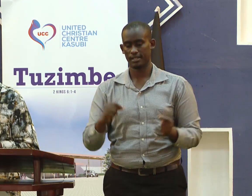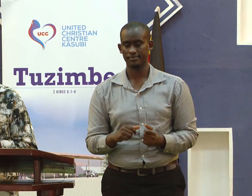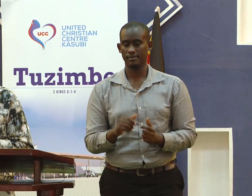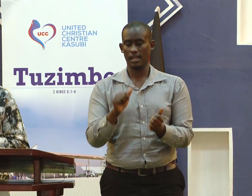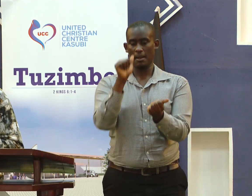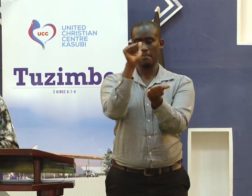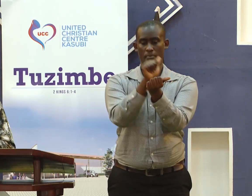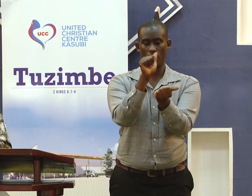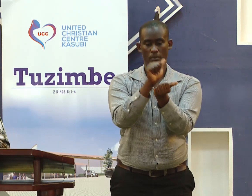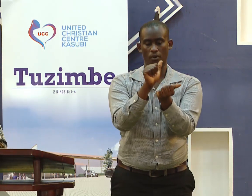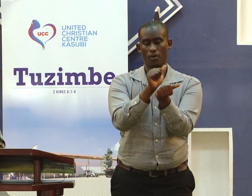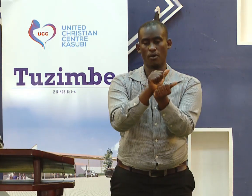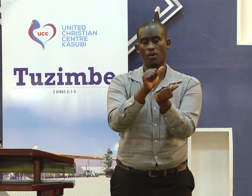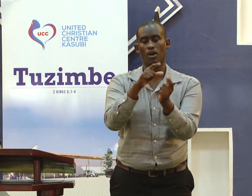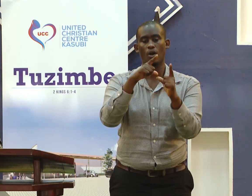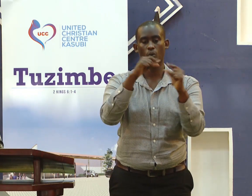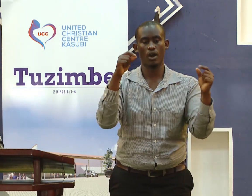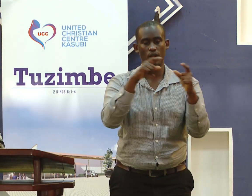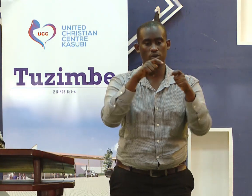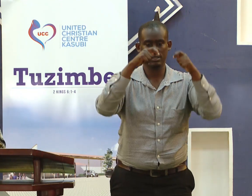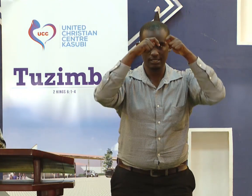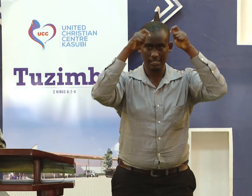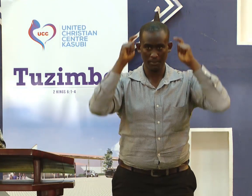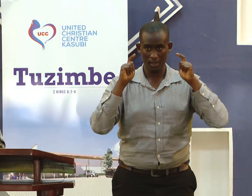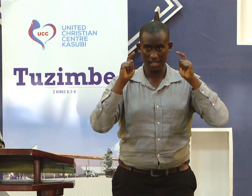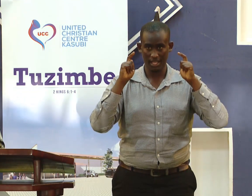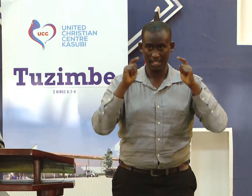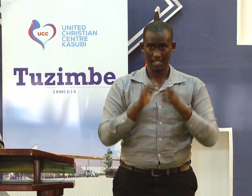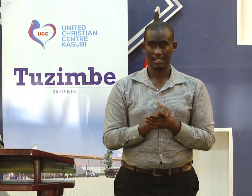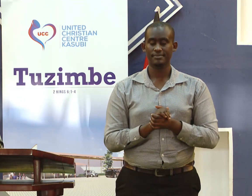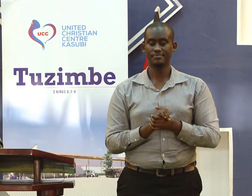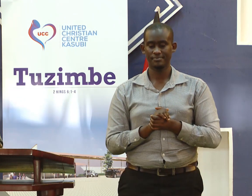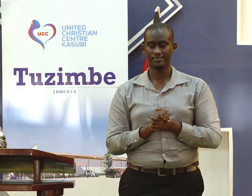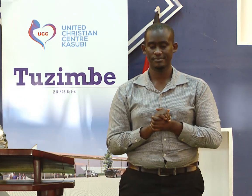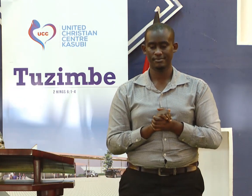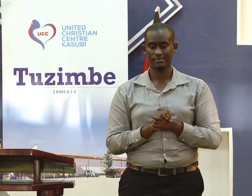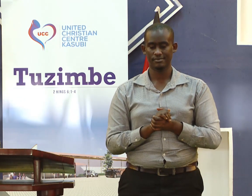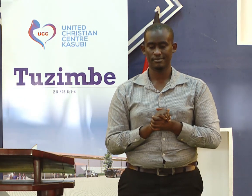And there is a word in the Bible that was spoken by Paul while teaching his son Timothy.